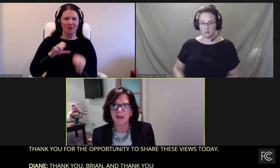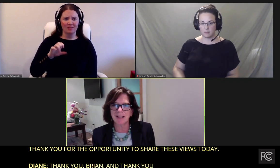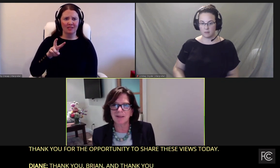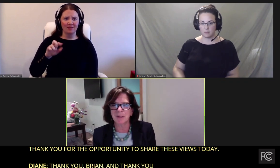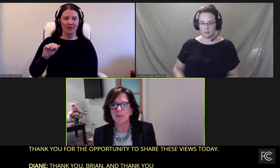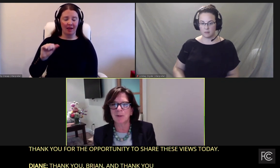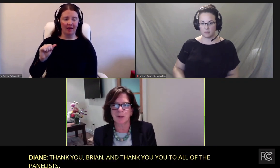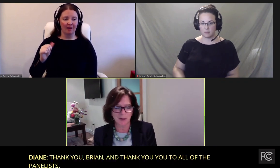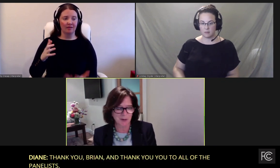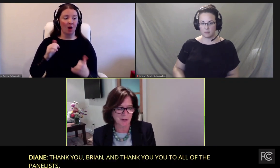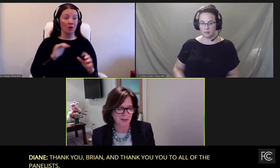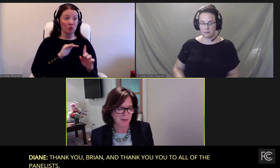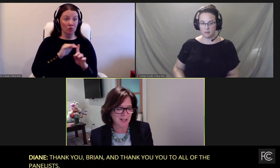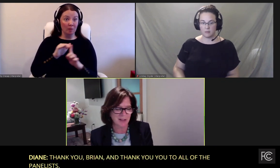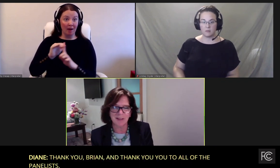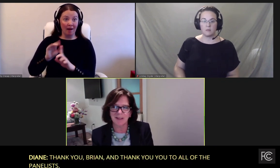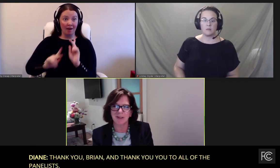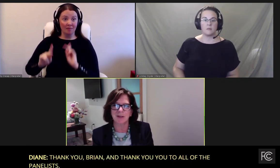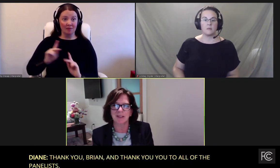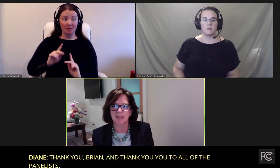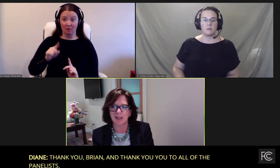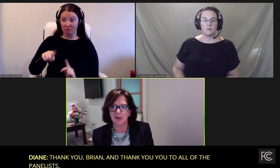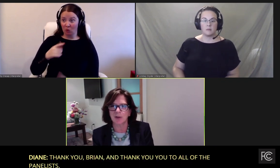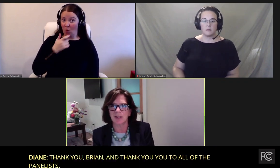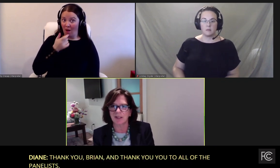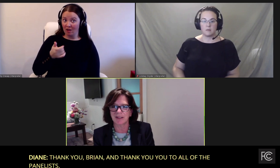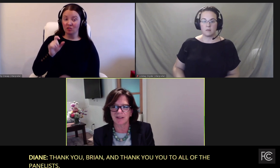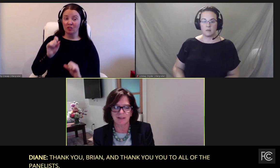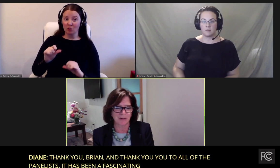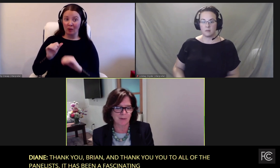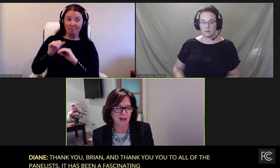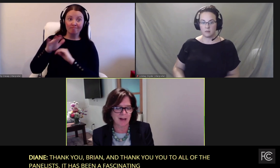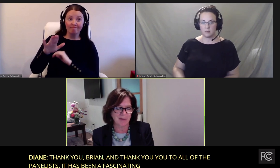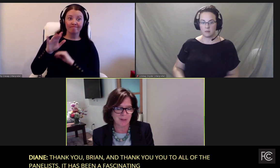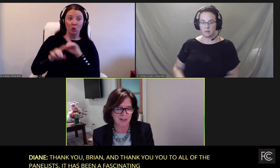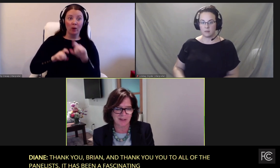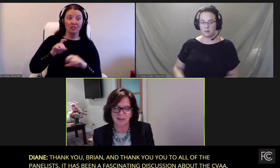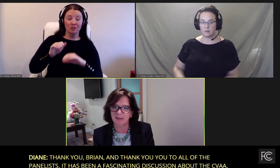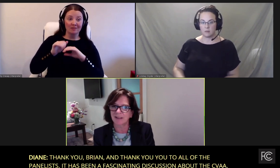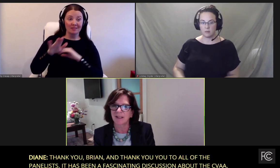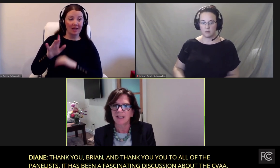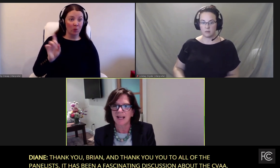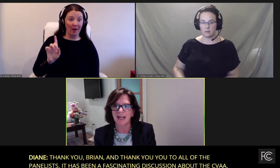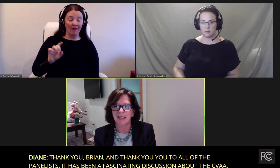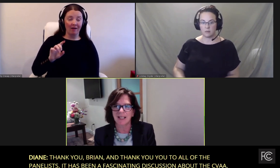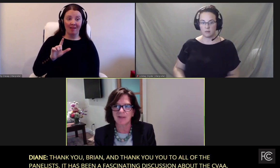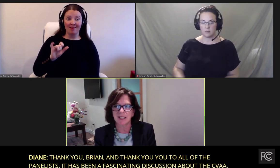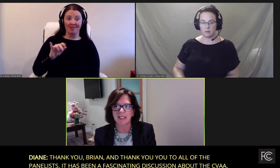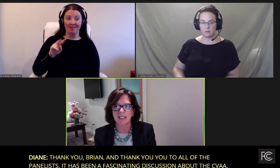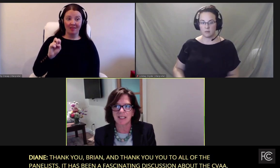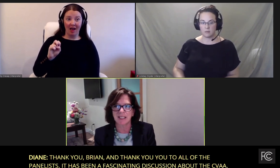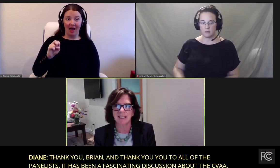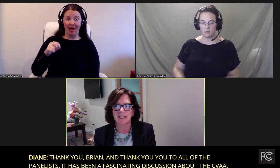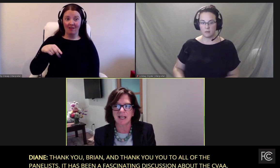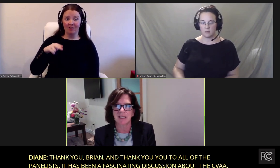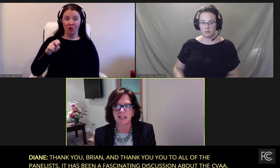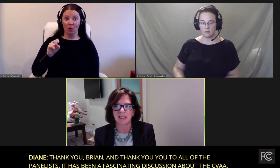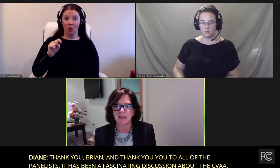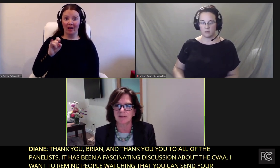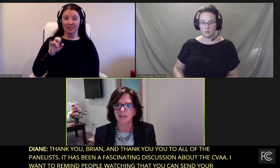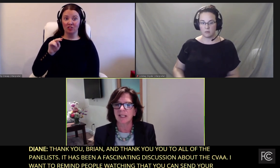I want to remind people who are watching that you can send your questions to live questions at FCC